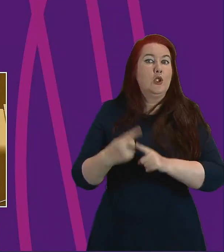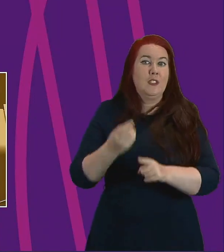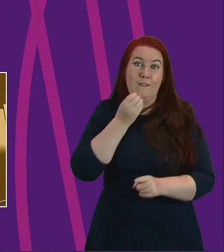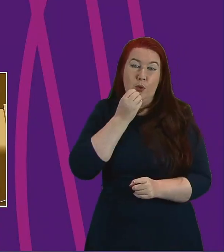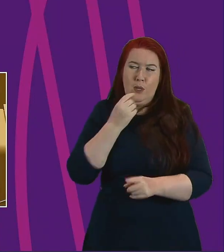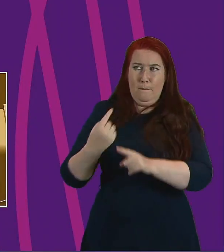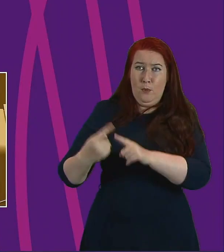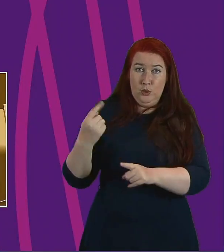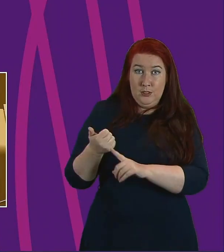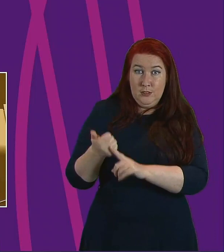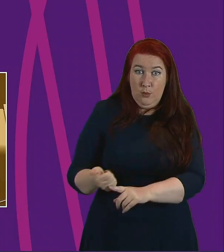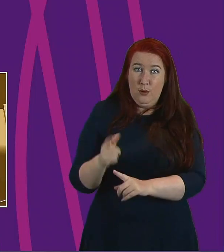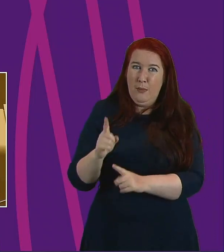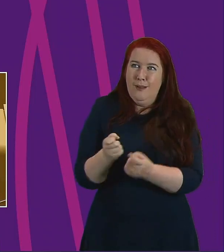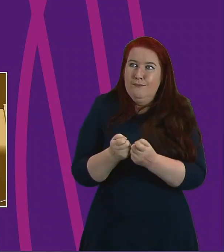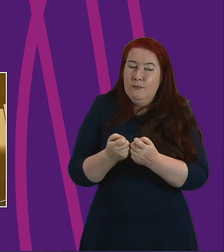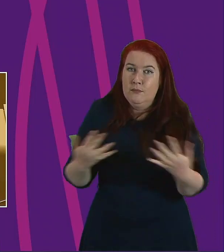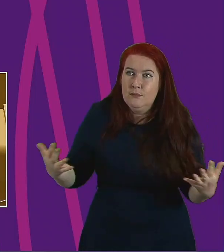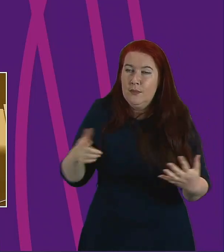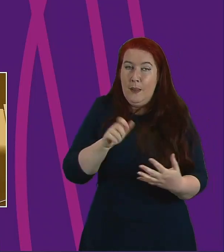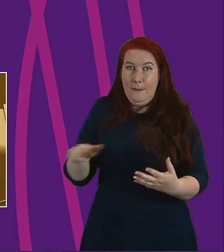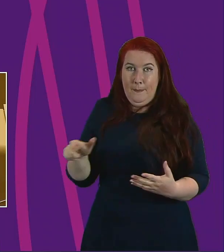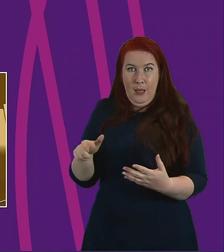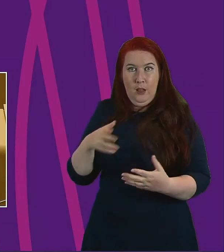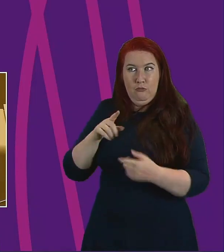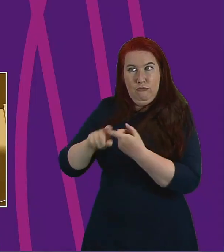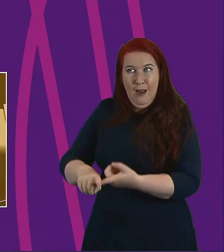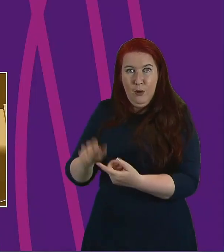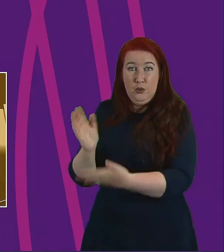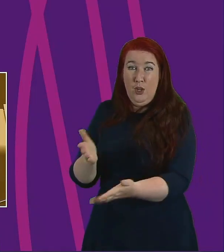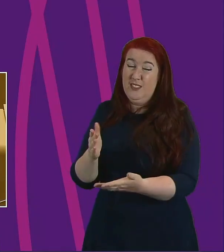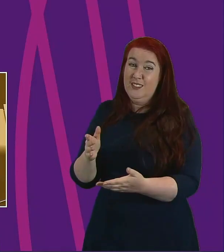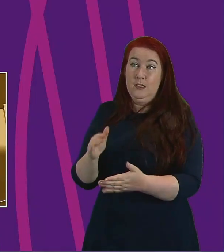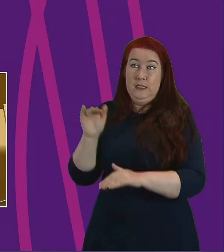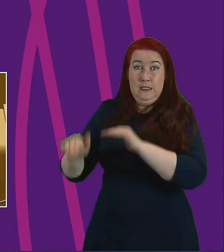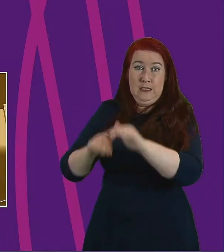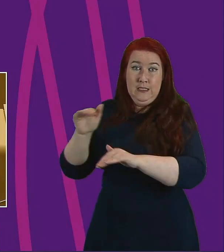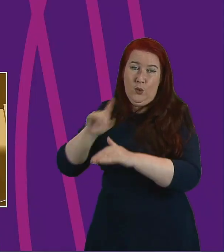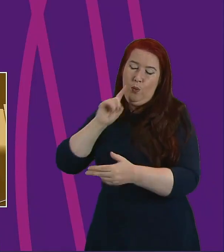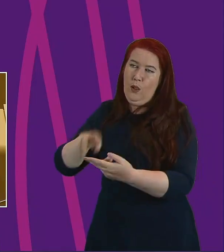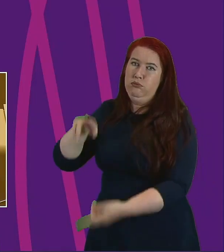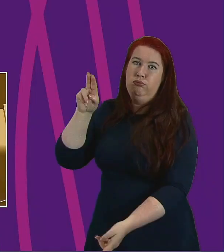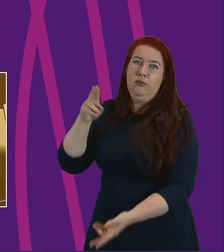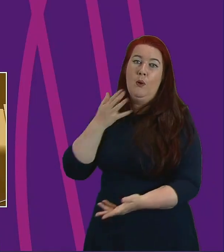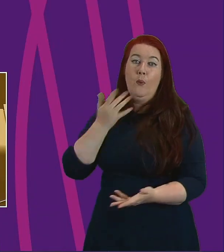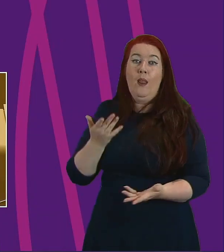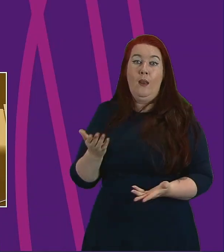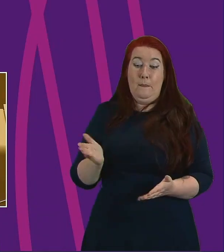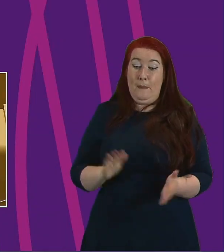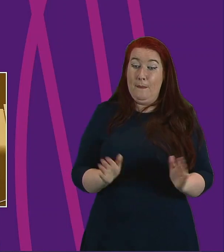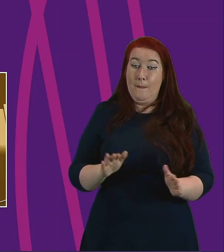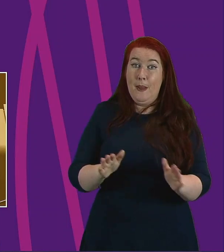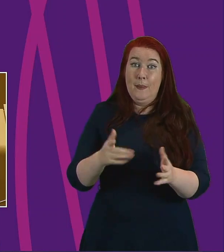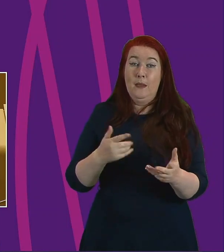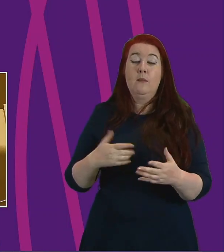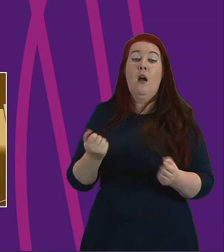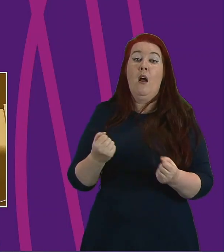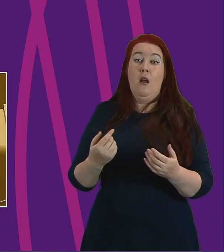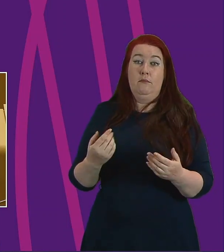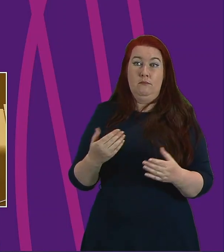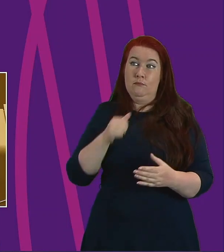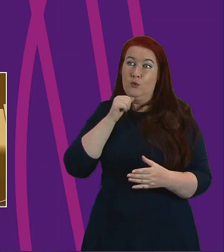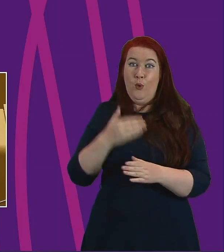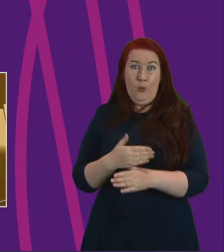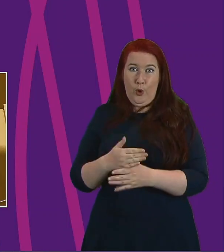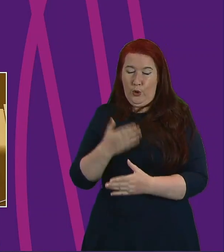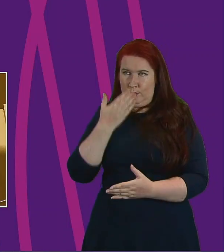are now reliant on these services and demand is only expected to increase as lockdown eases and unemployment is expected to rise. As we